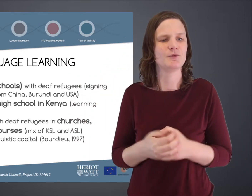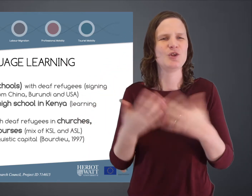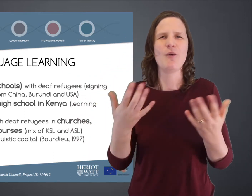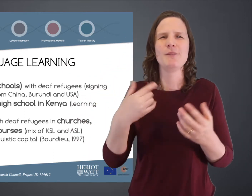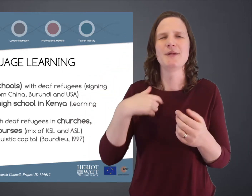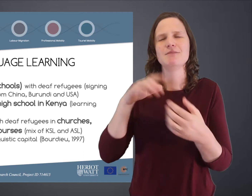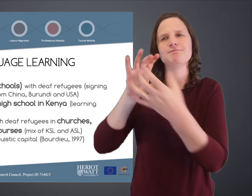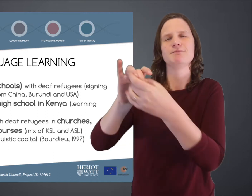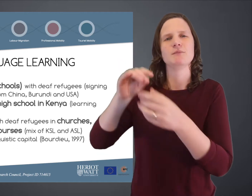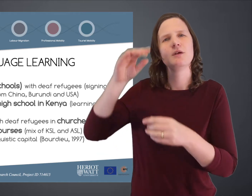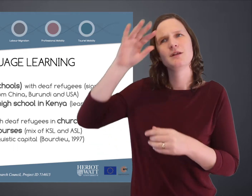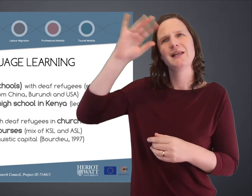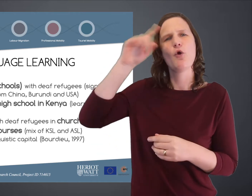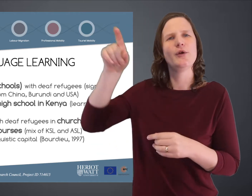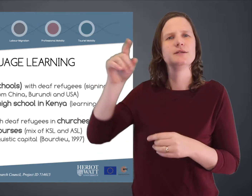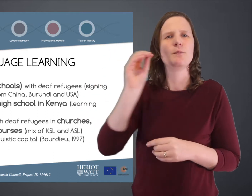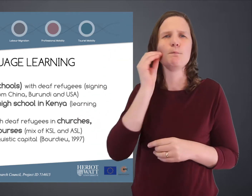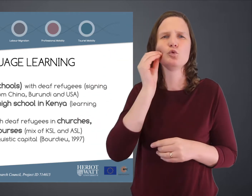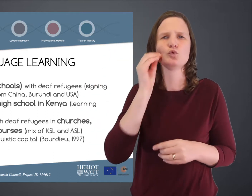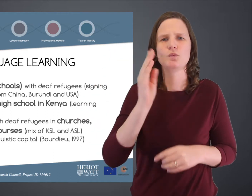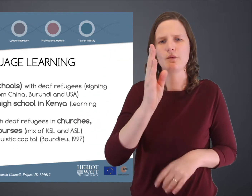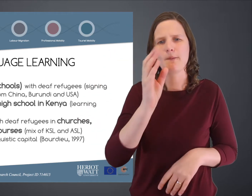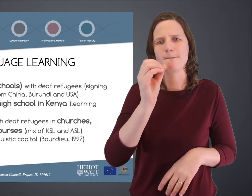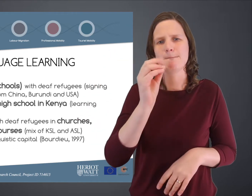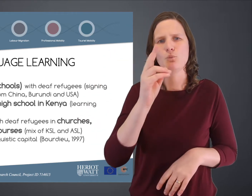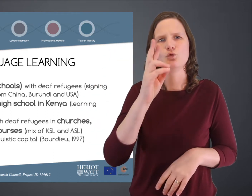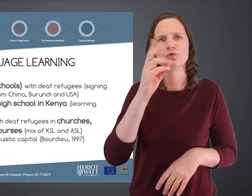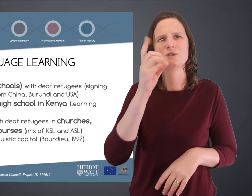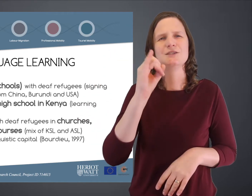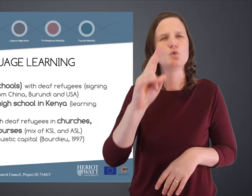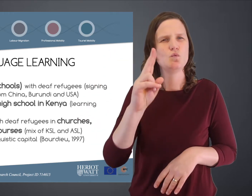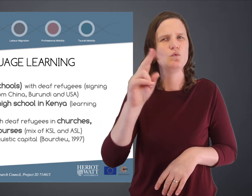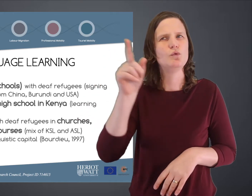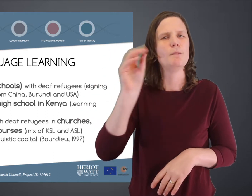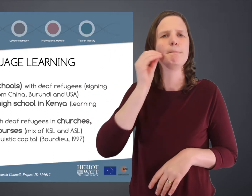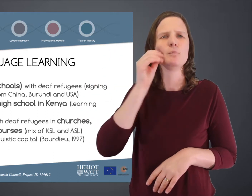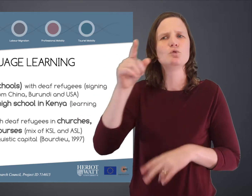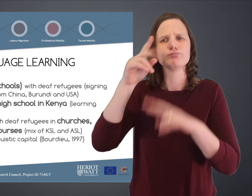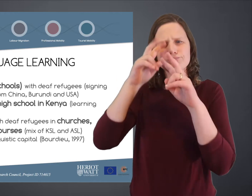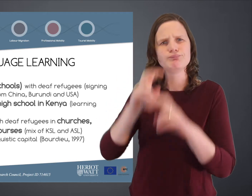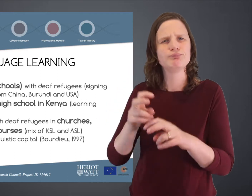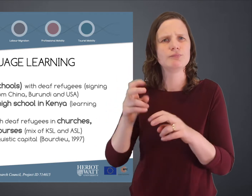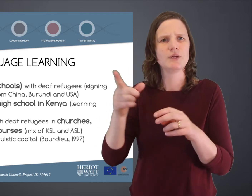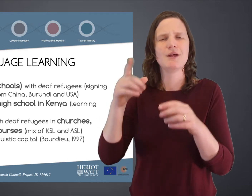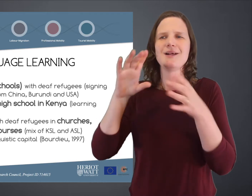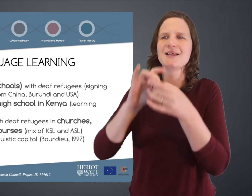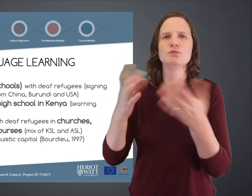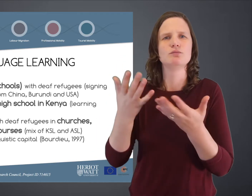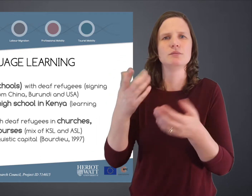learn from contact with others. Now, wanted to apply Bourdieu's theory to my research.